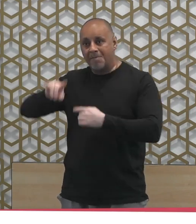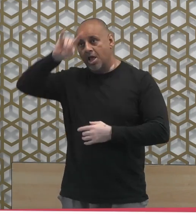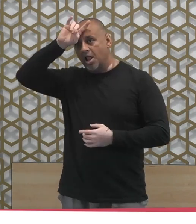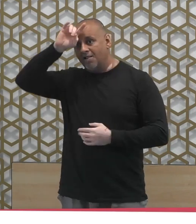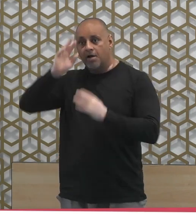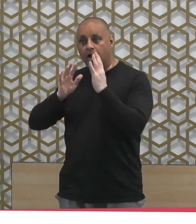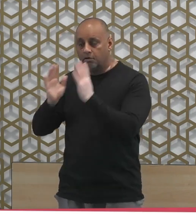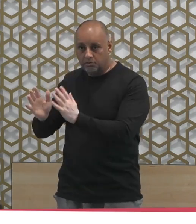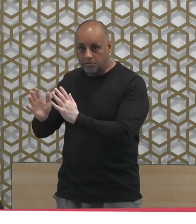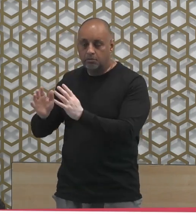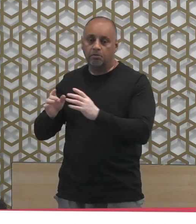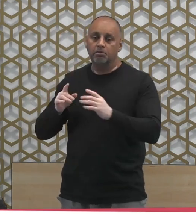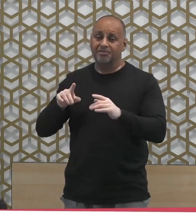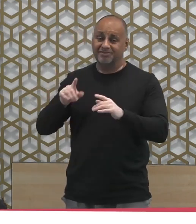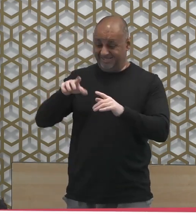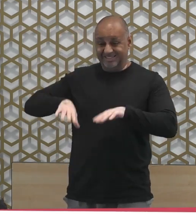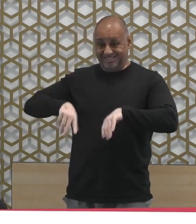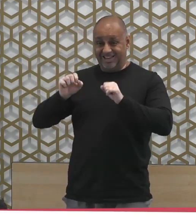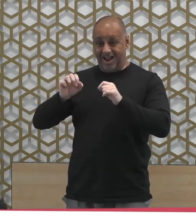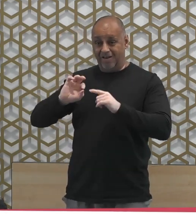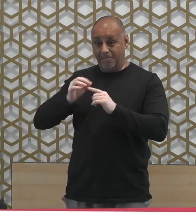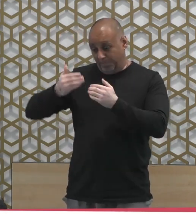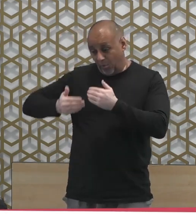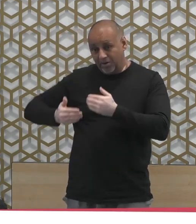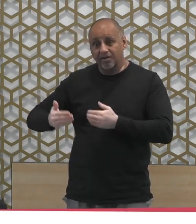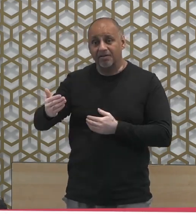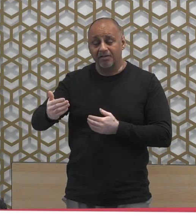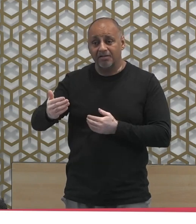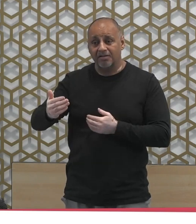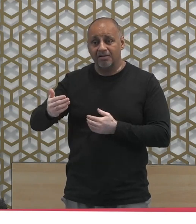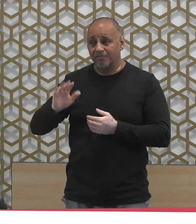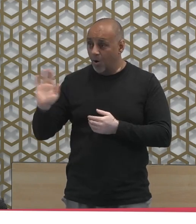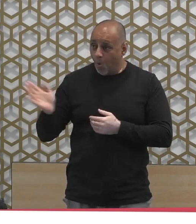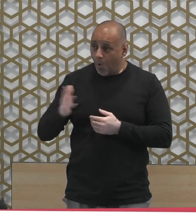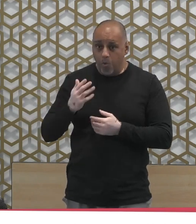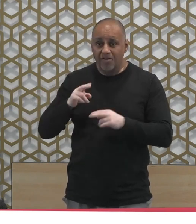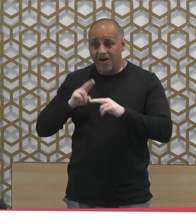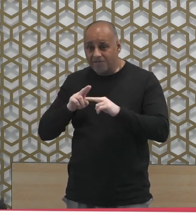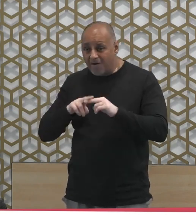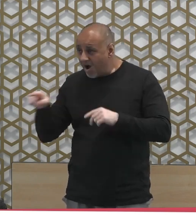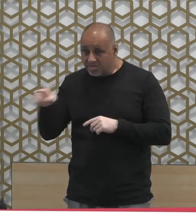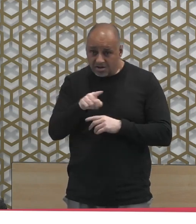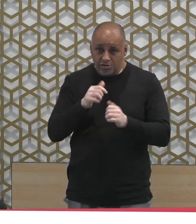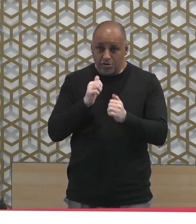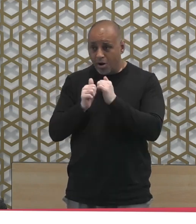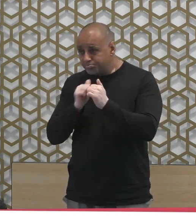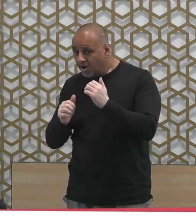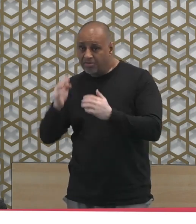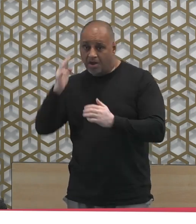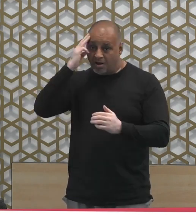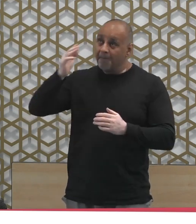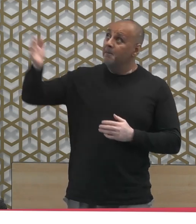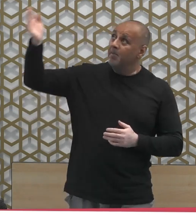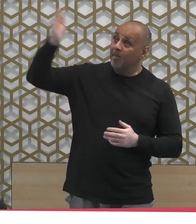that every single Muslim they will start from this point every single every single father here every single mother here